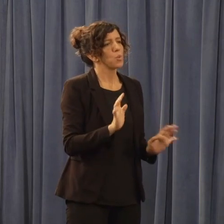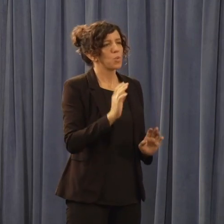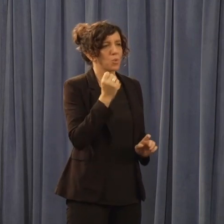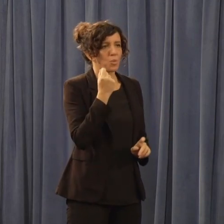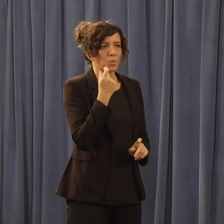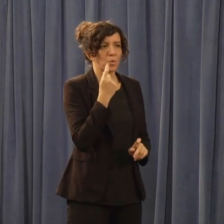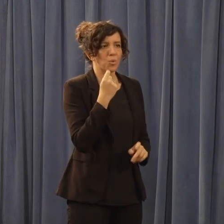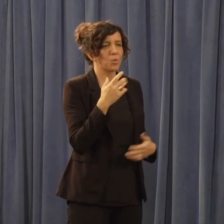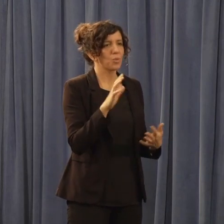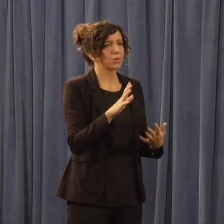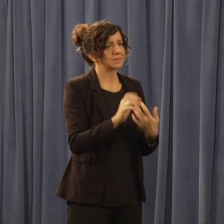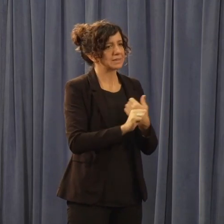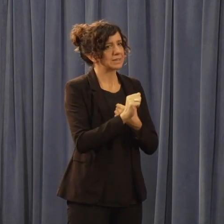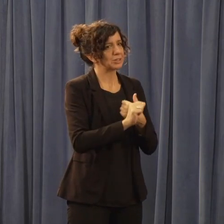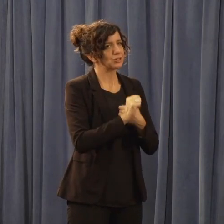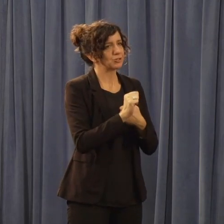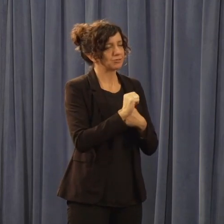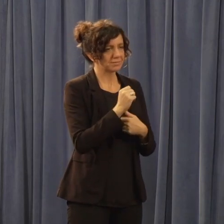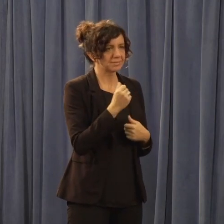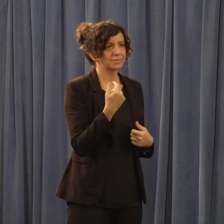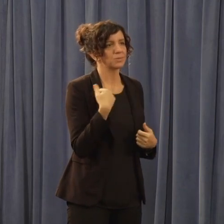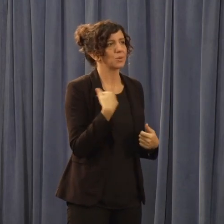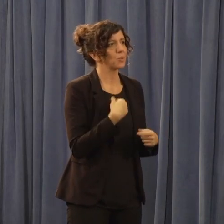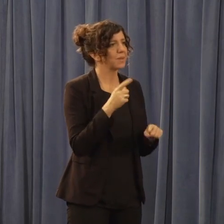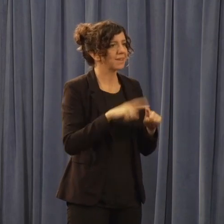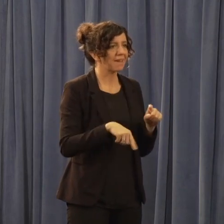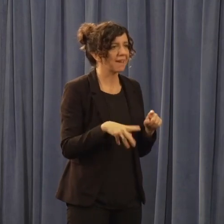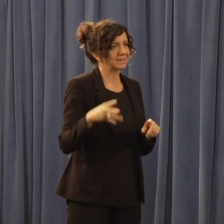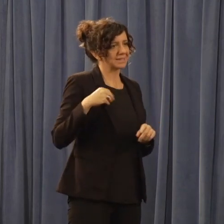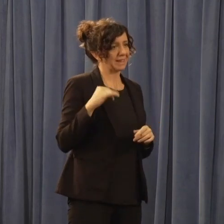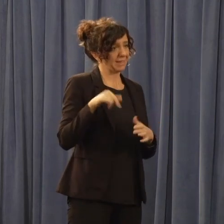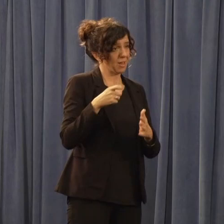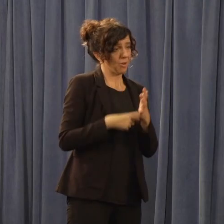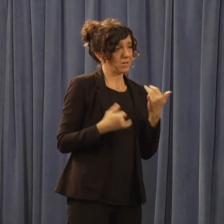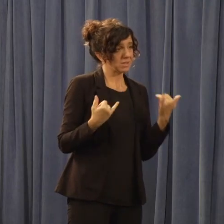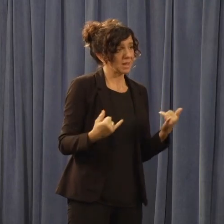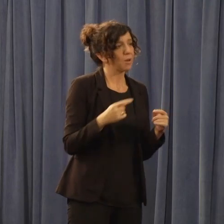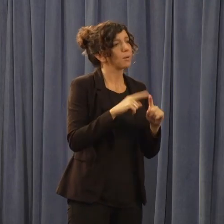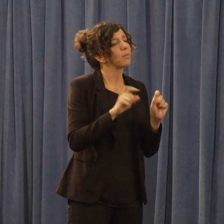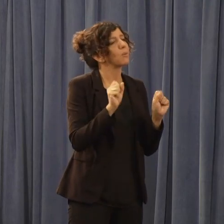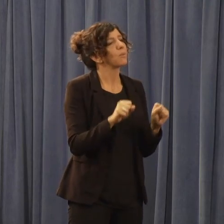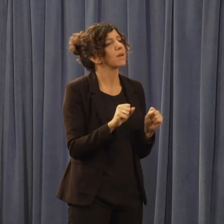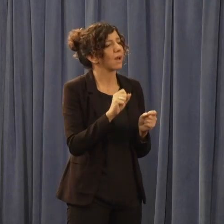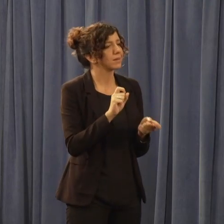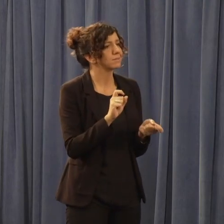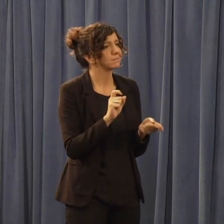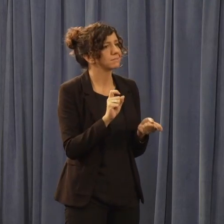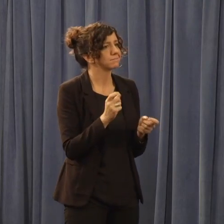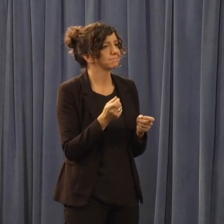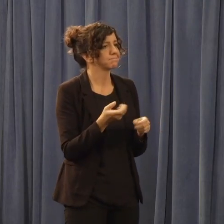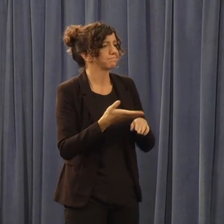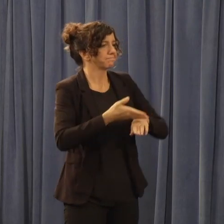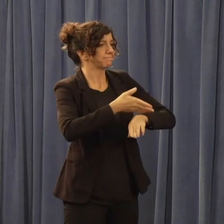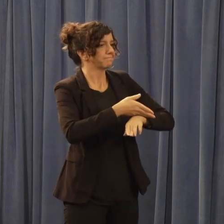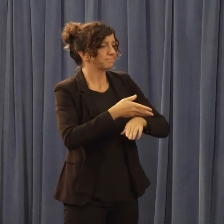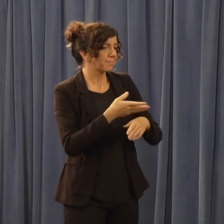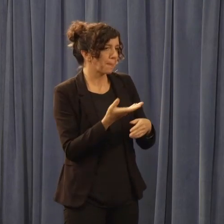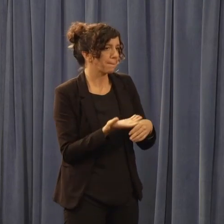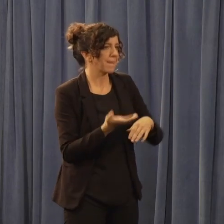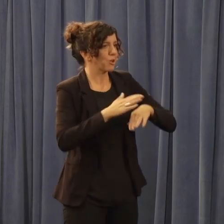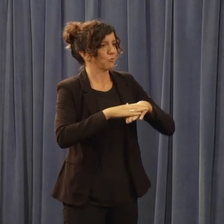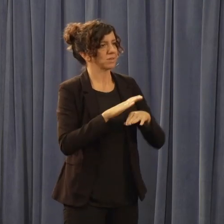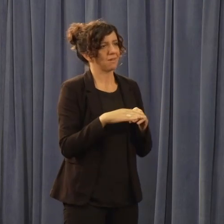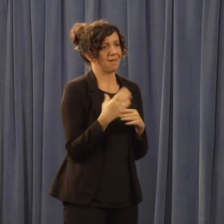the front end that right now we cannot absorb, but we can build on last year's work. Interestingly,